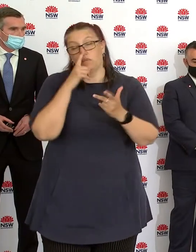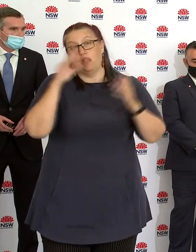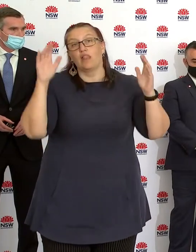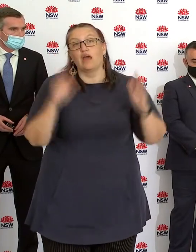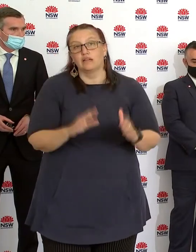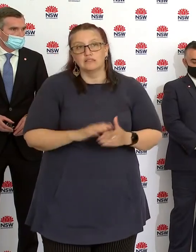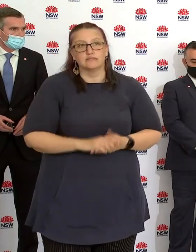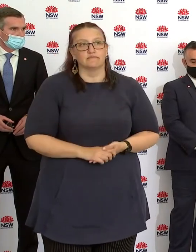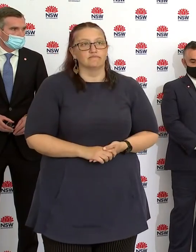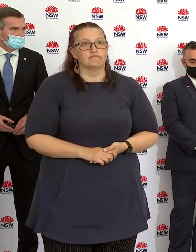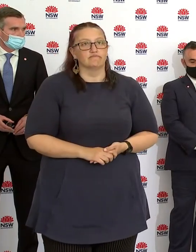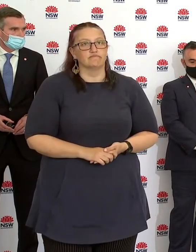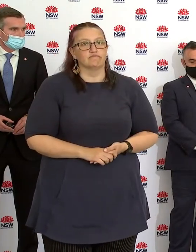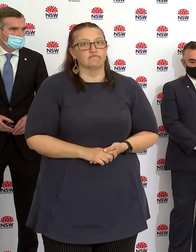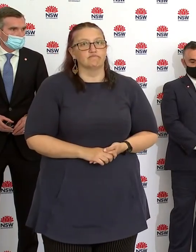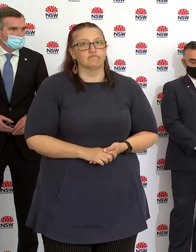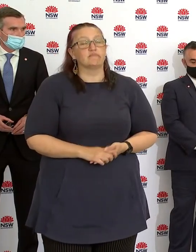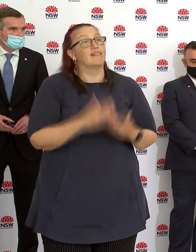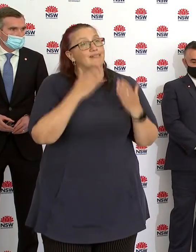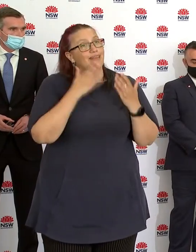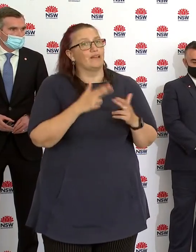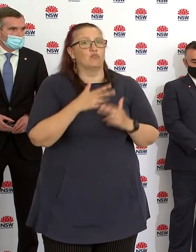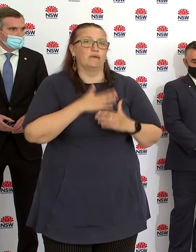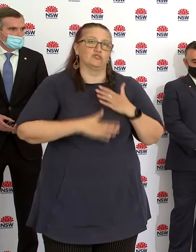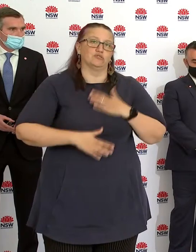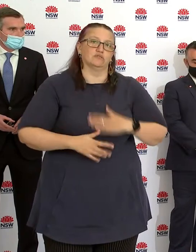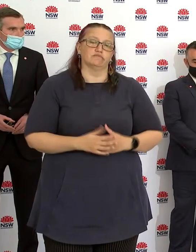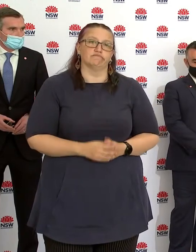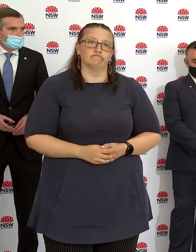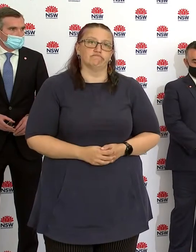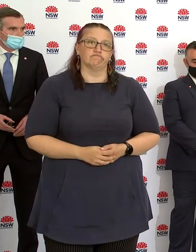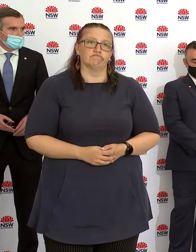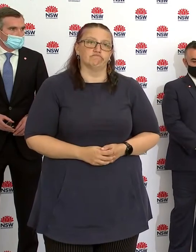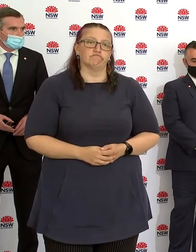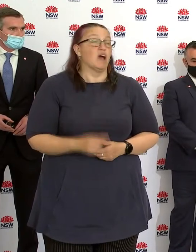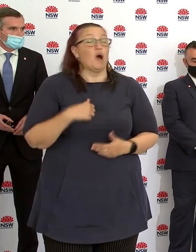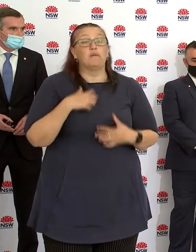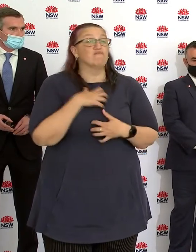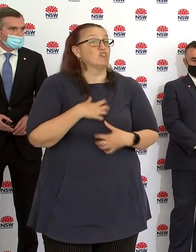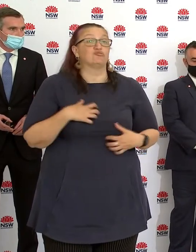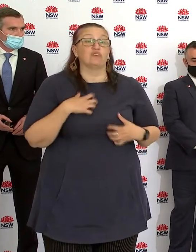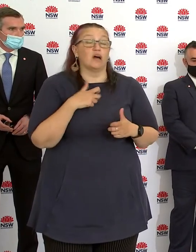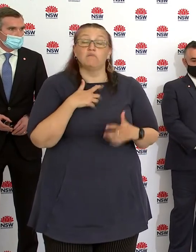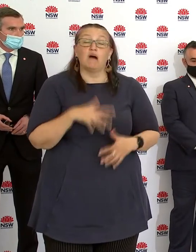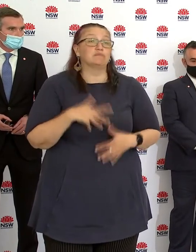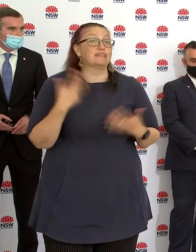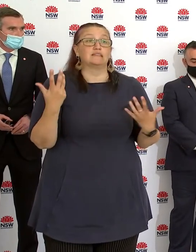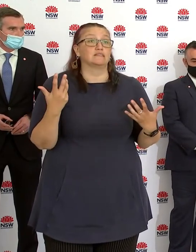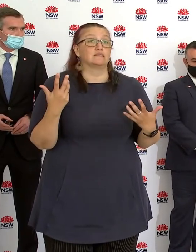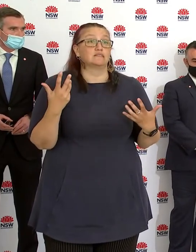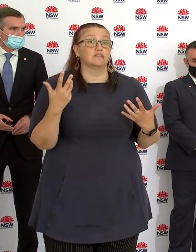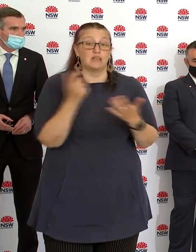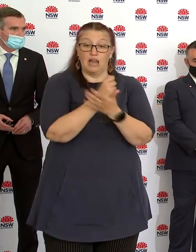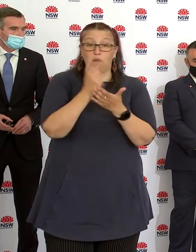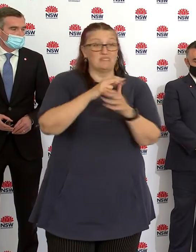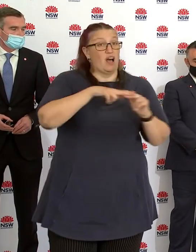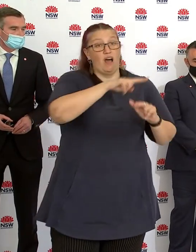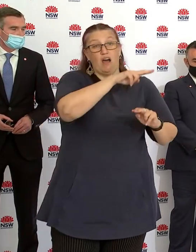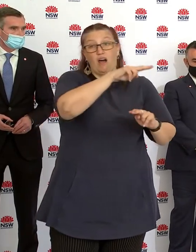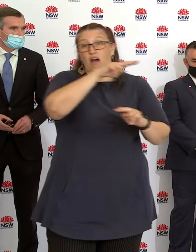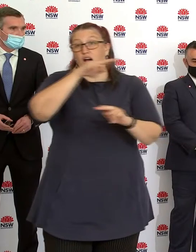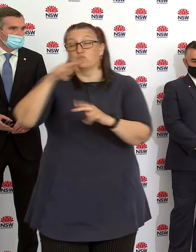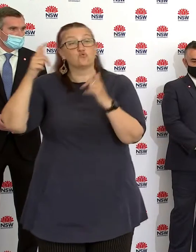Please know that I'm as upset and as frustrated as all of you that we weren't able to get the case numbers where we'd like to, you know, at this point in time.